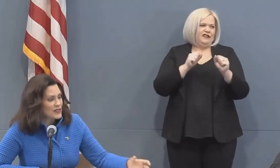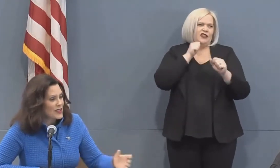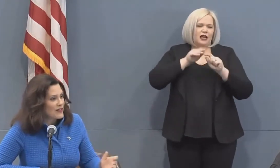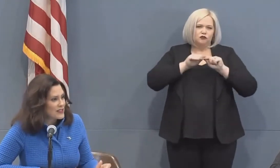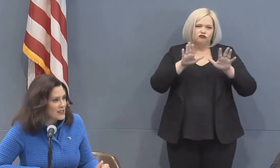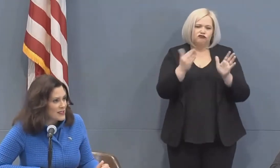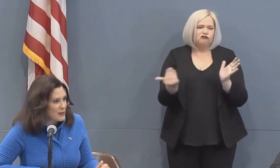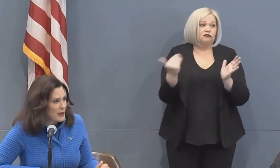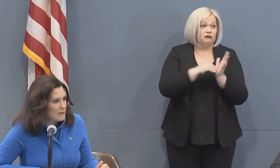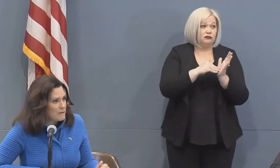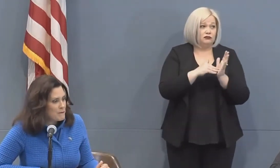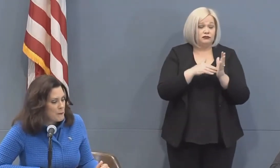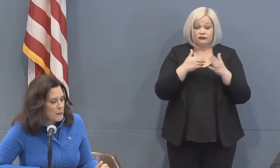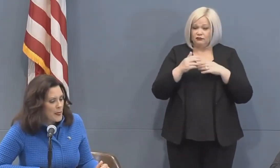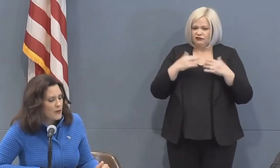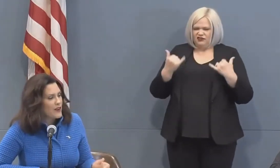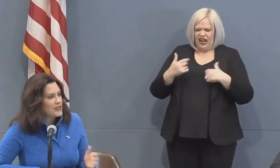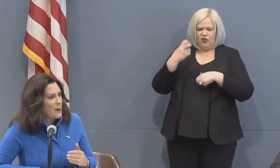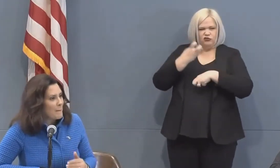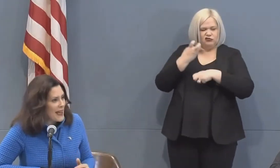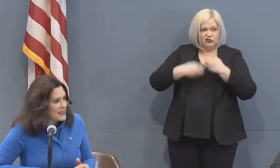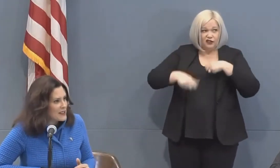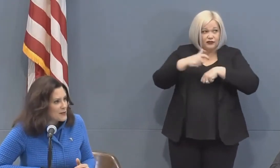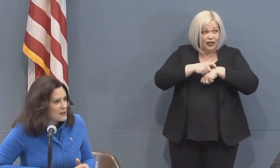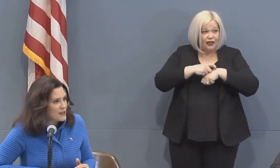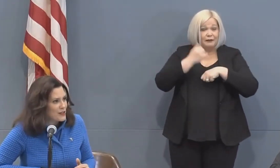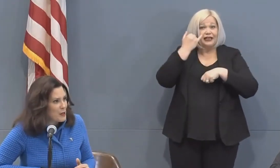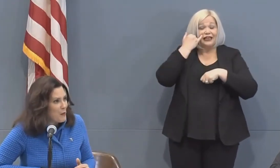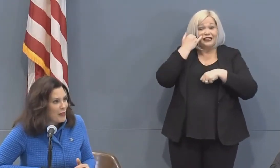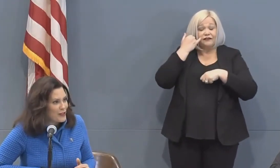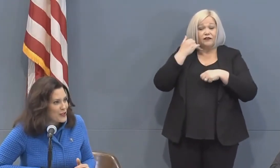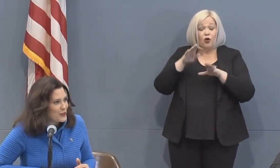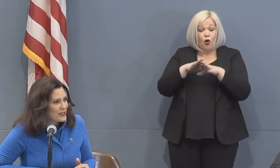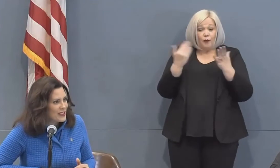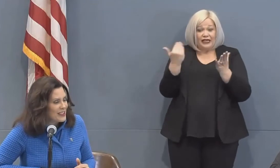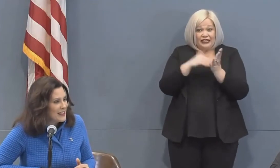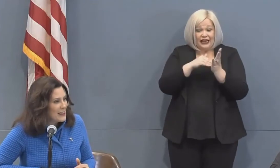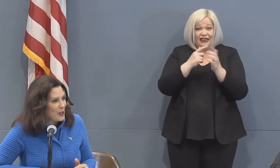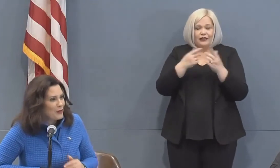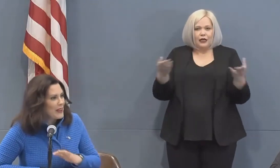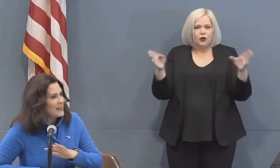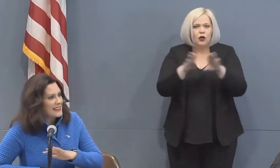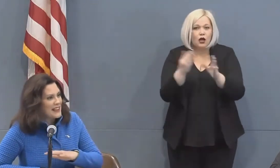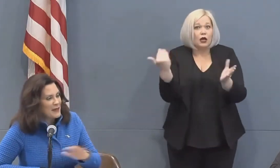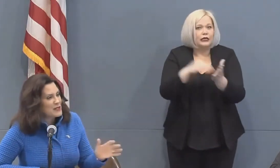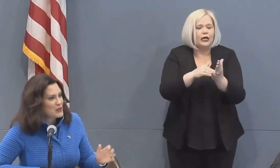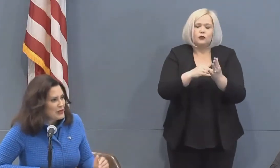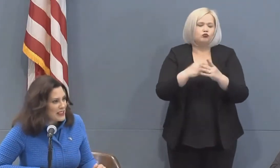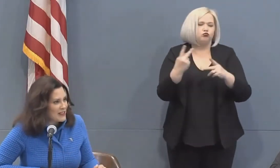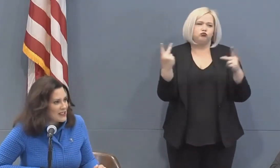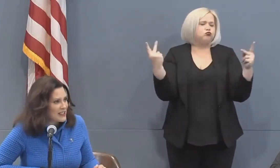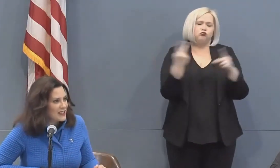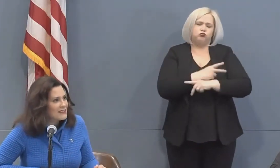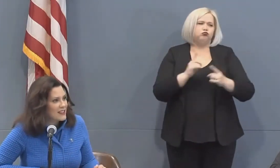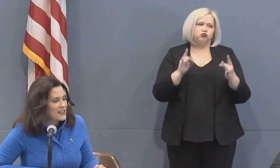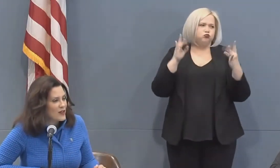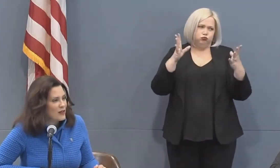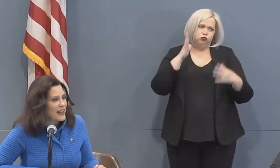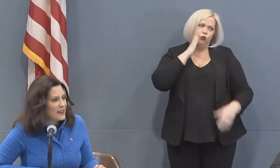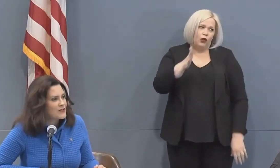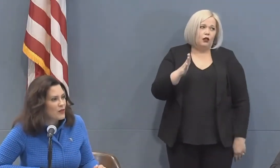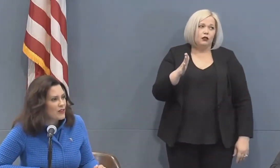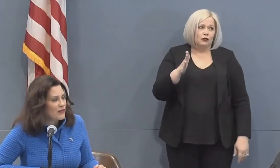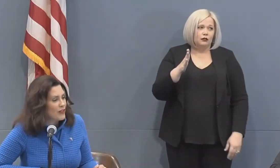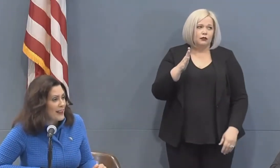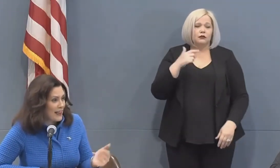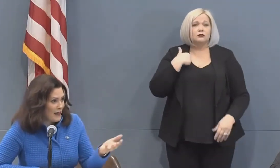I can tell you as tough as this has been if have to come back to this position in a month or two it'll be absolutely devastating and so